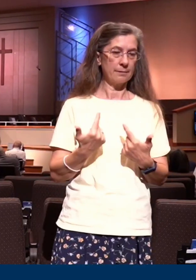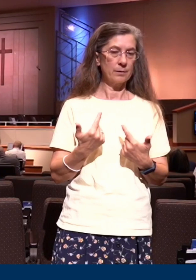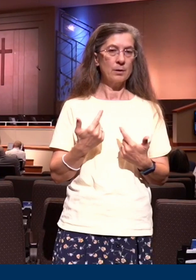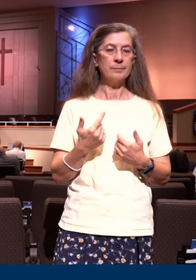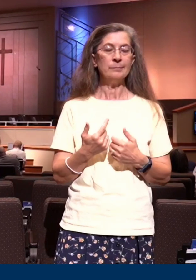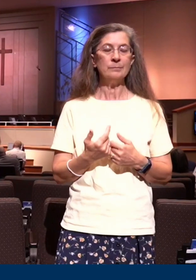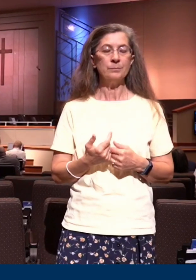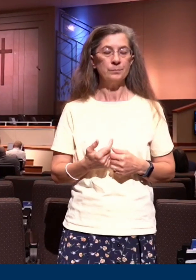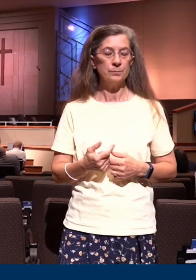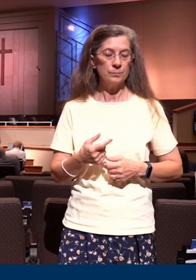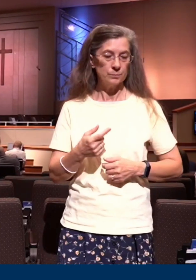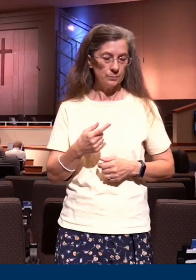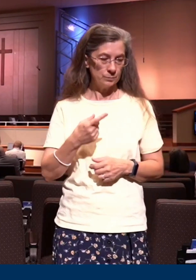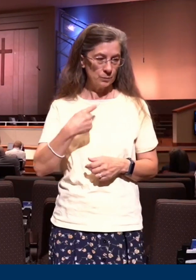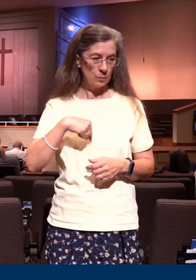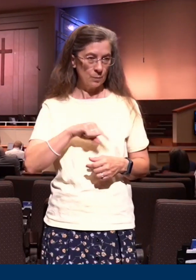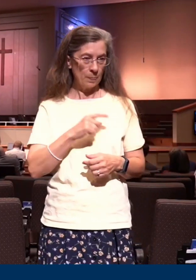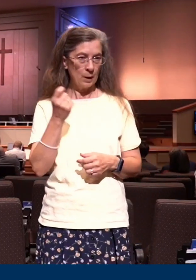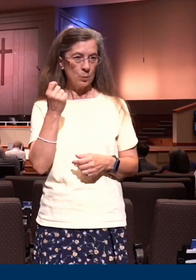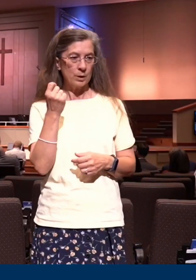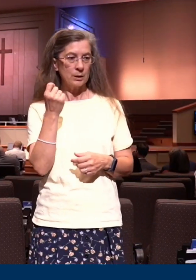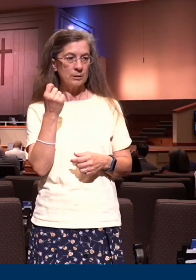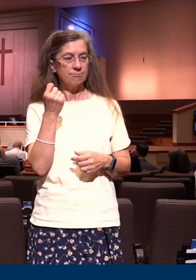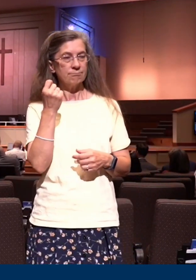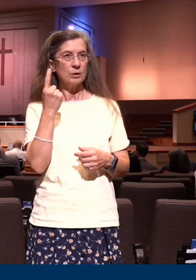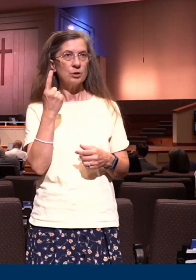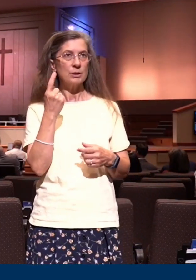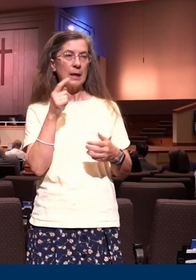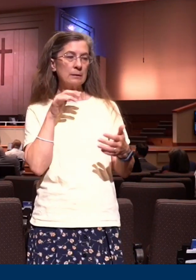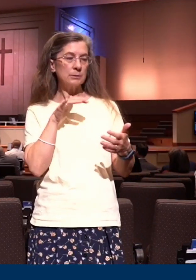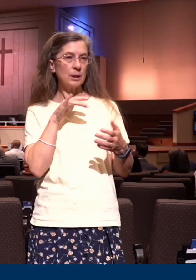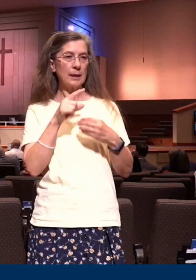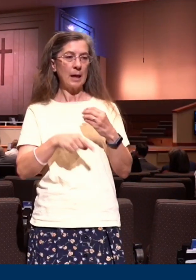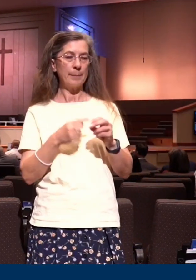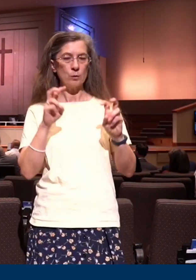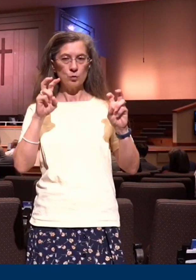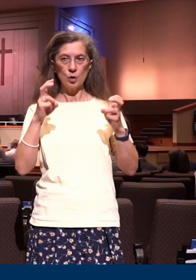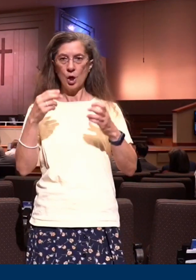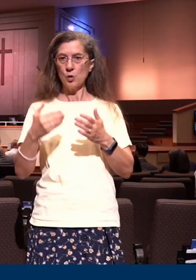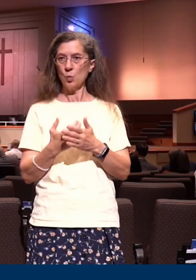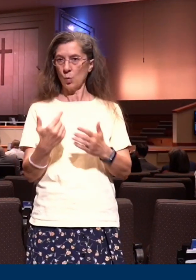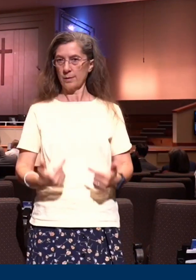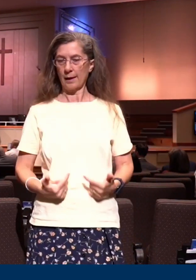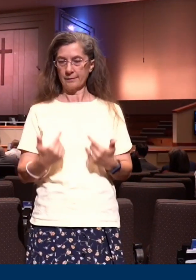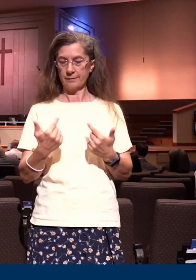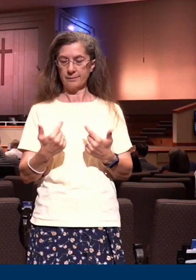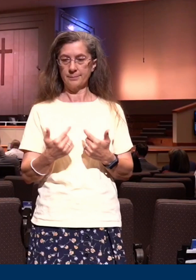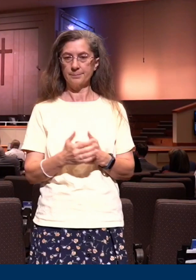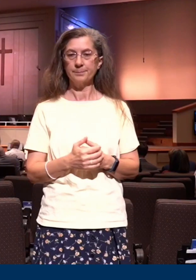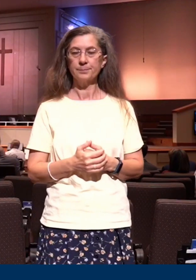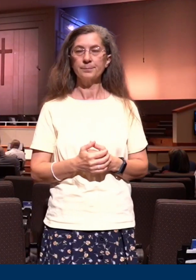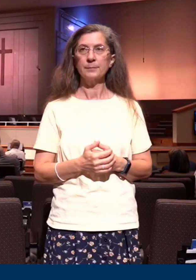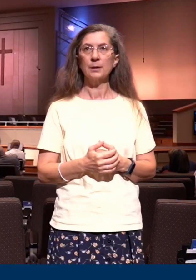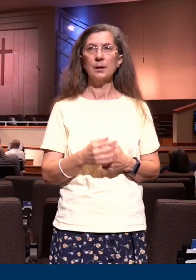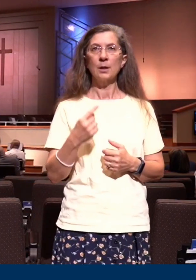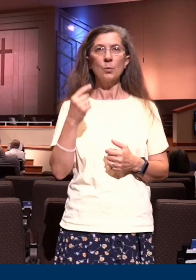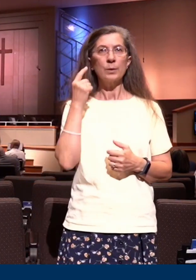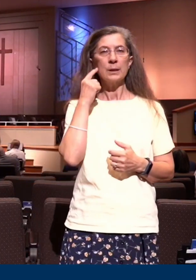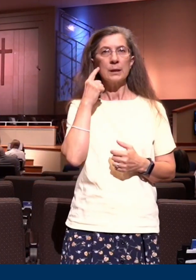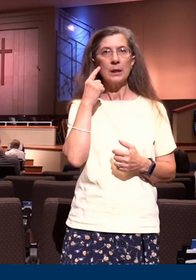understand what it really means to have newness of life. Many times we hear about if any man be